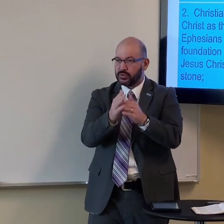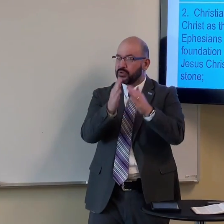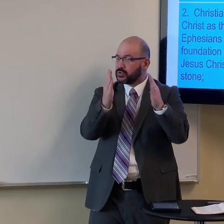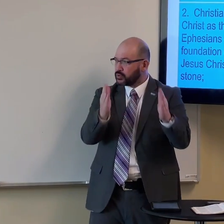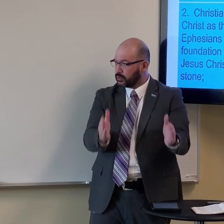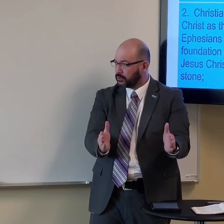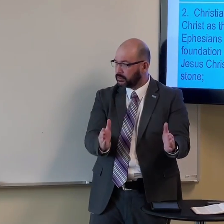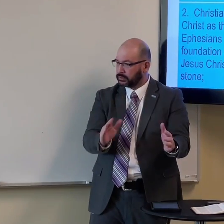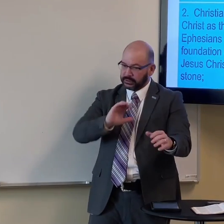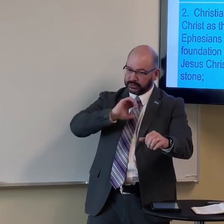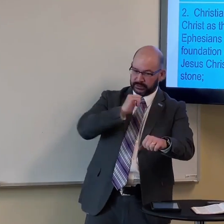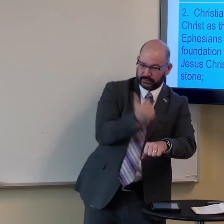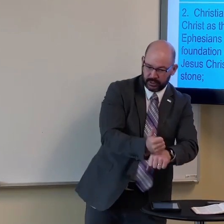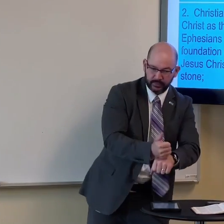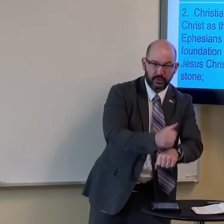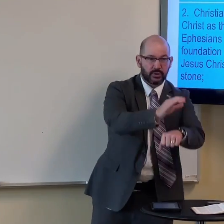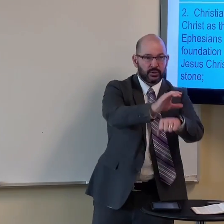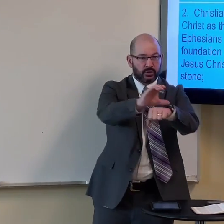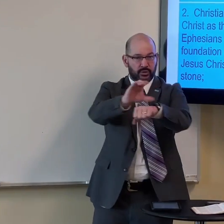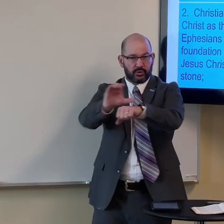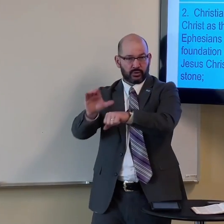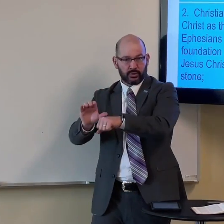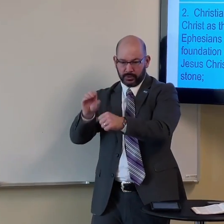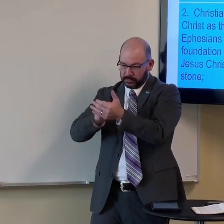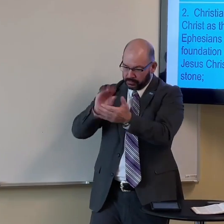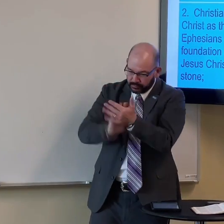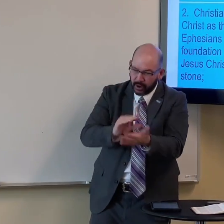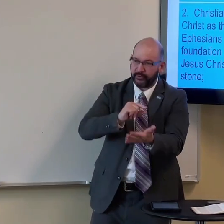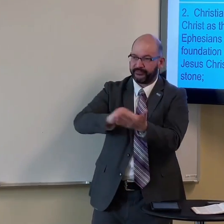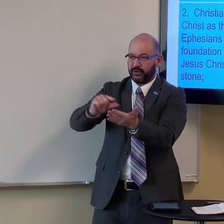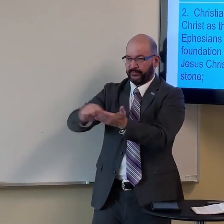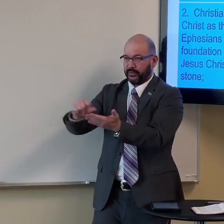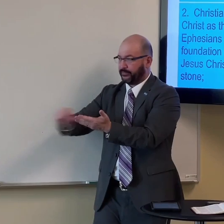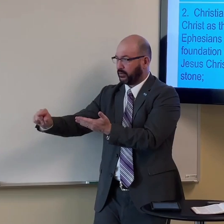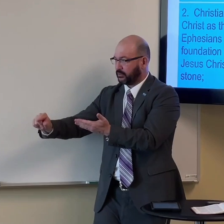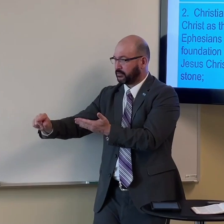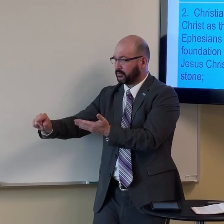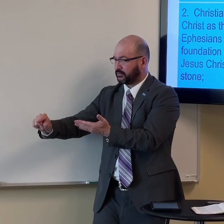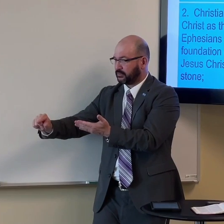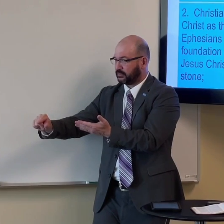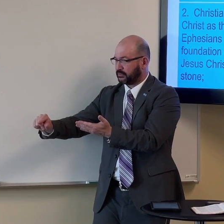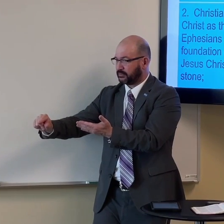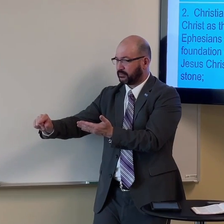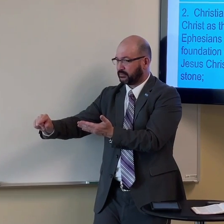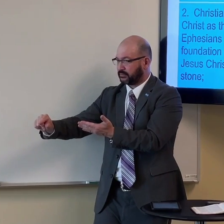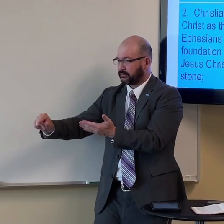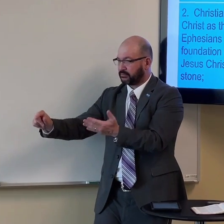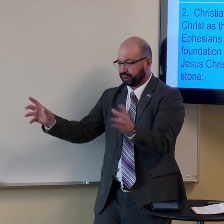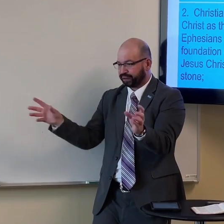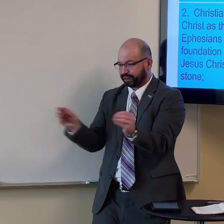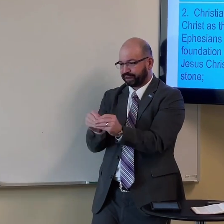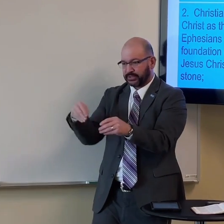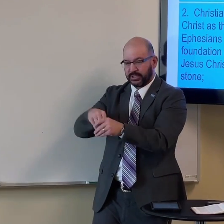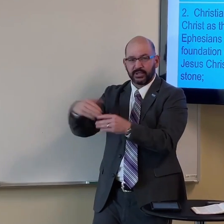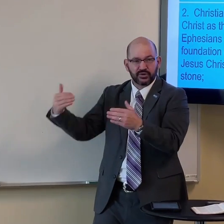and they were the leaders of the Christians they established the church they wrote the Bible all the New Testament